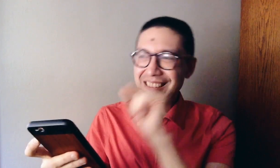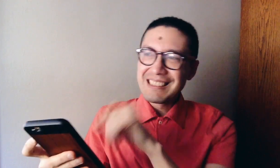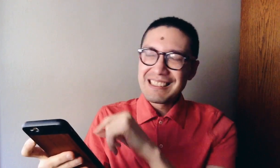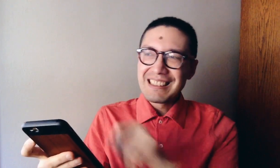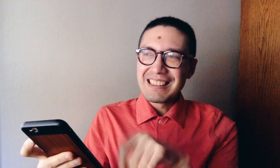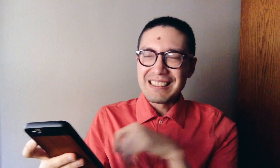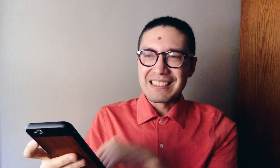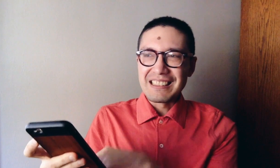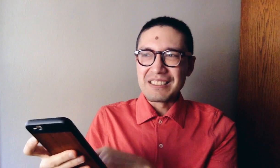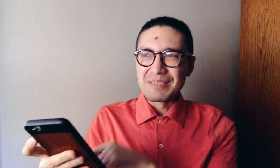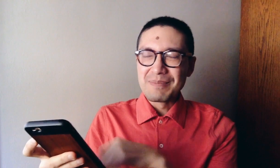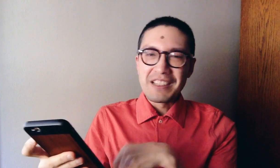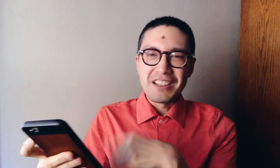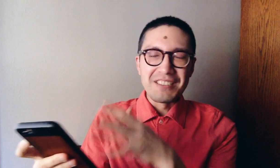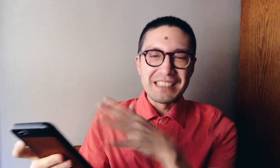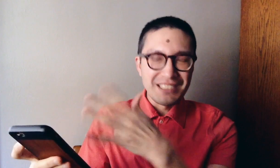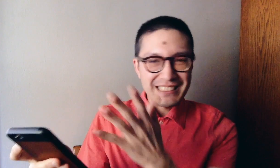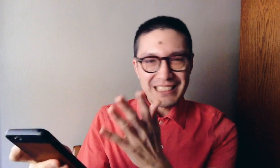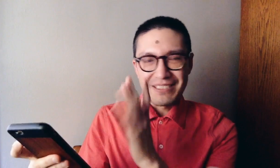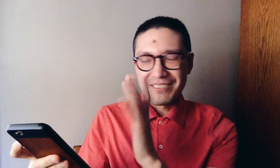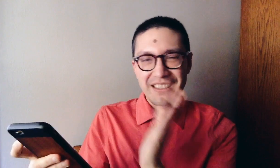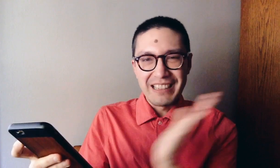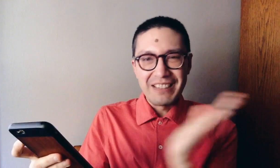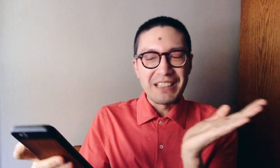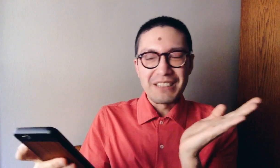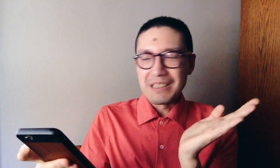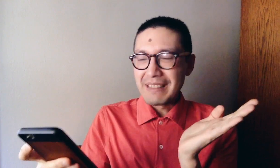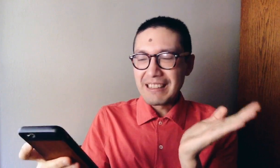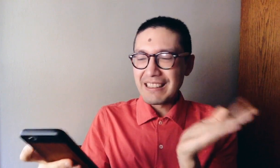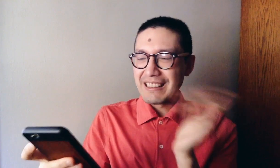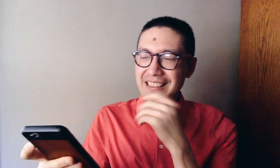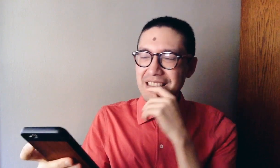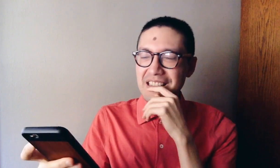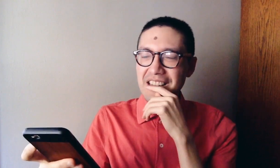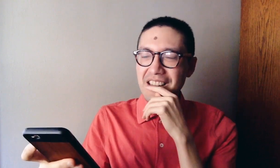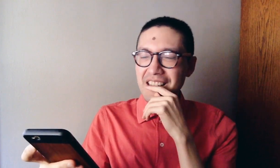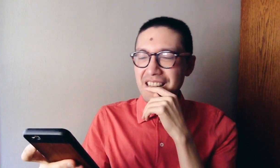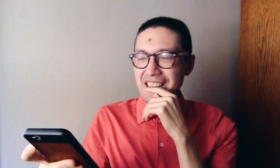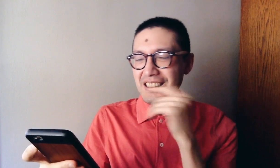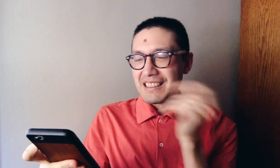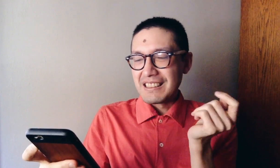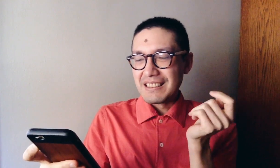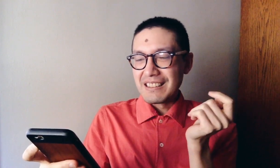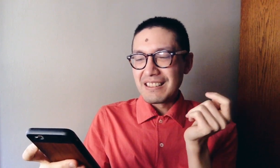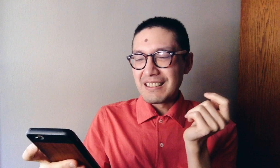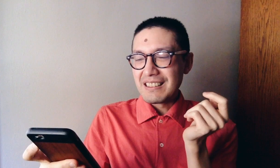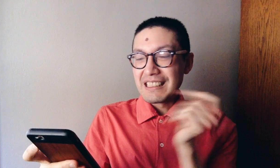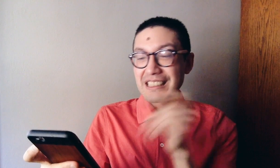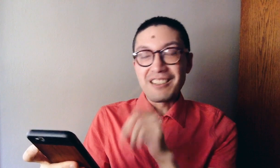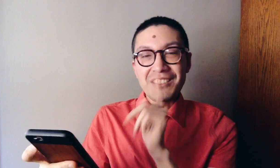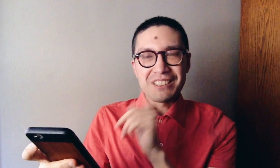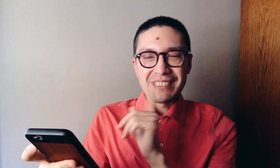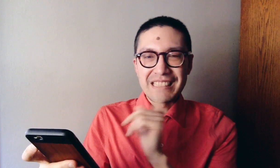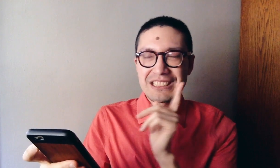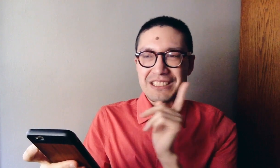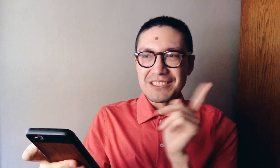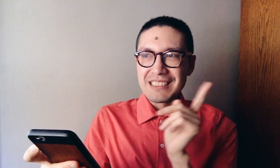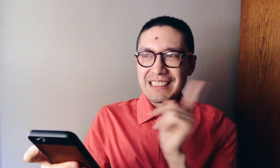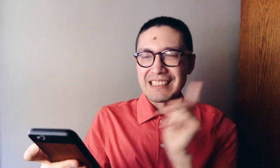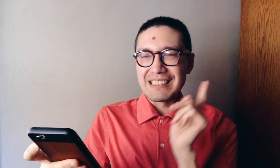um, go research them and figure out what you want to buy. Um, uh, also issues in